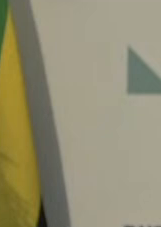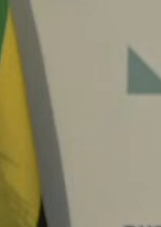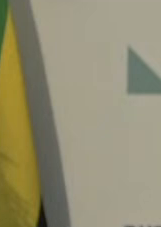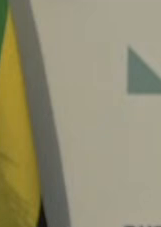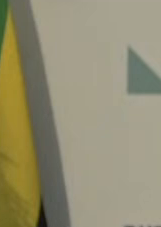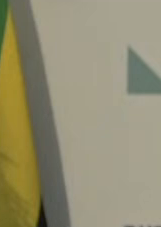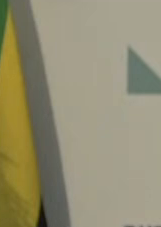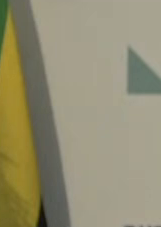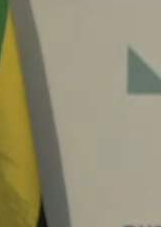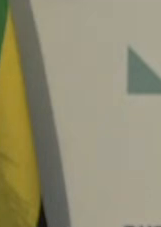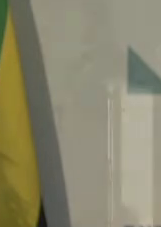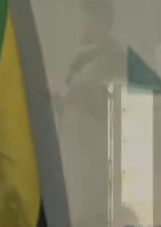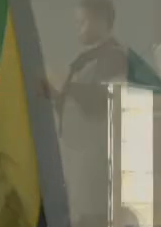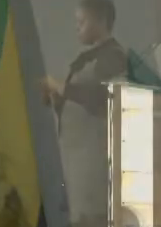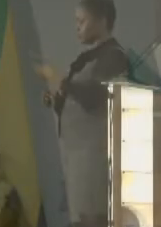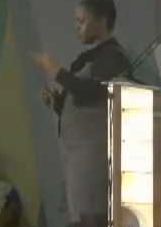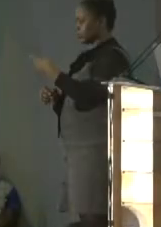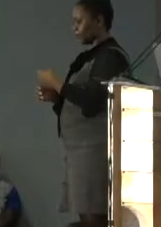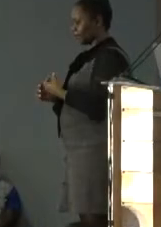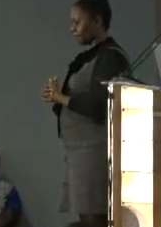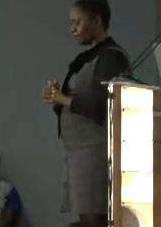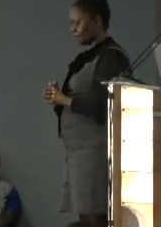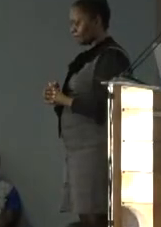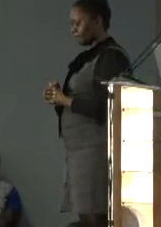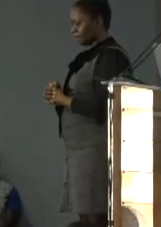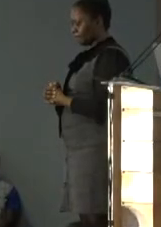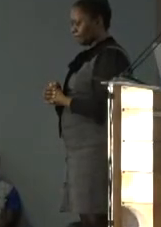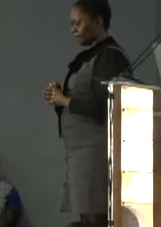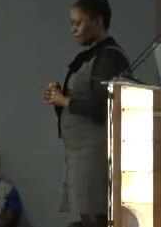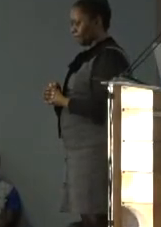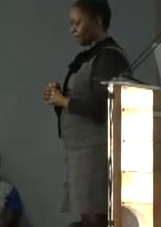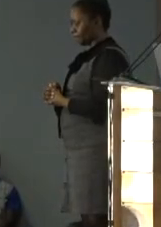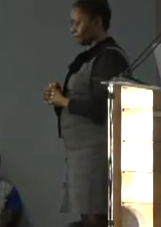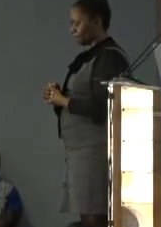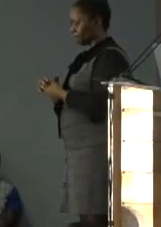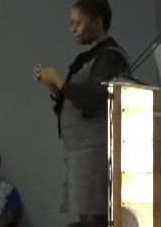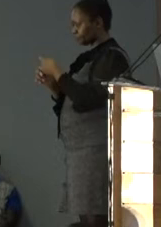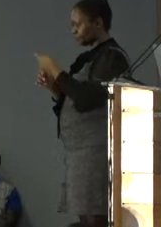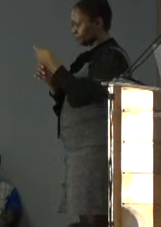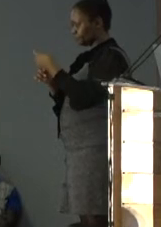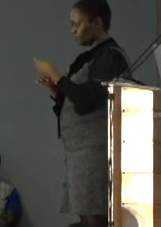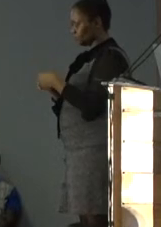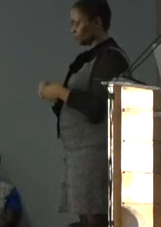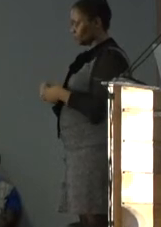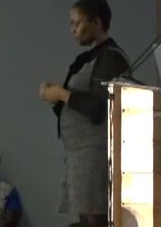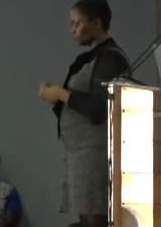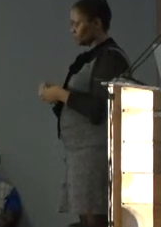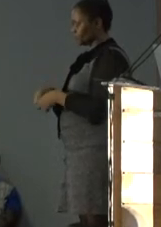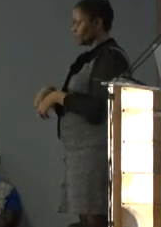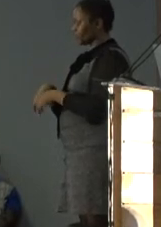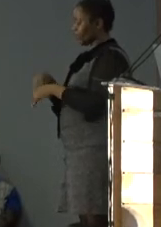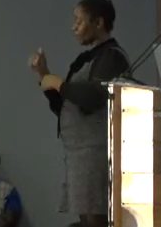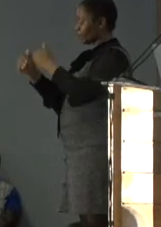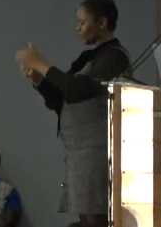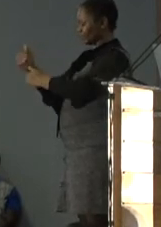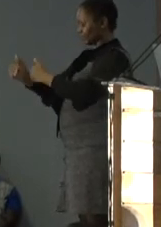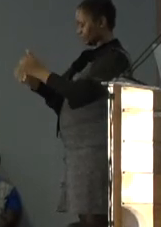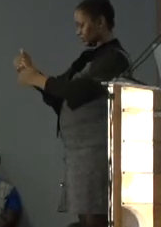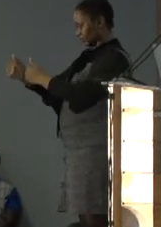Go into the second perspective that we call systems and processes.